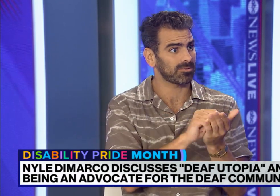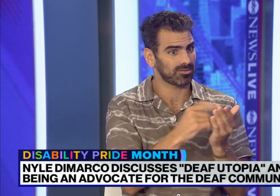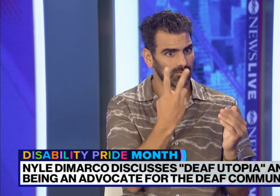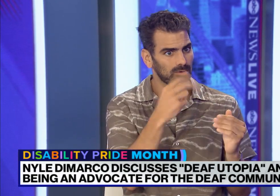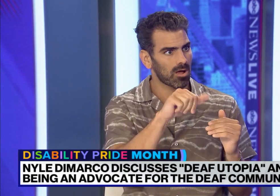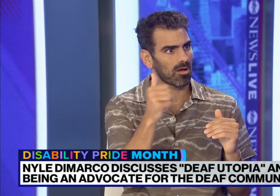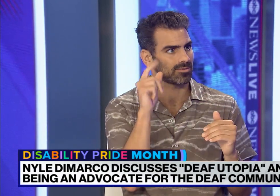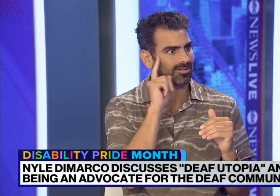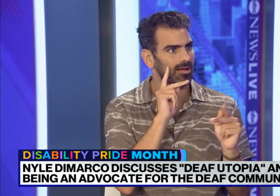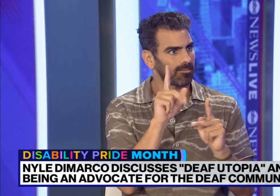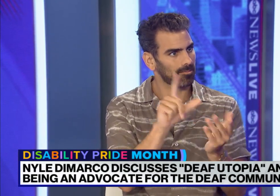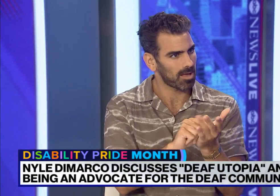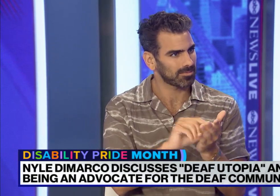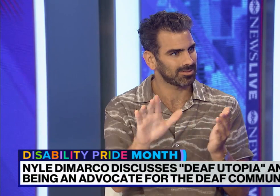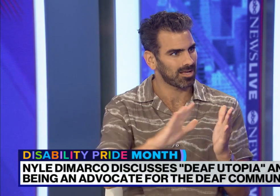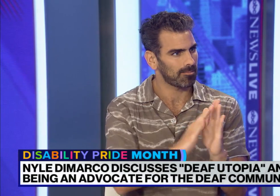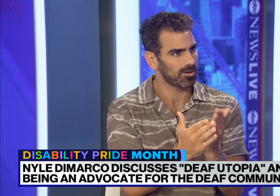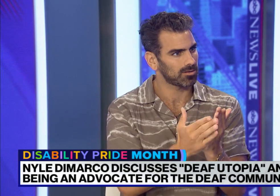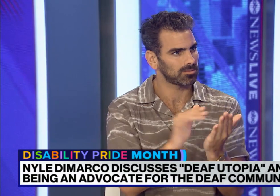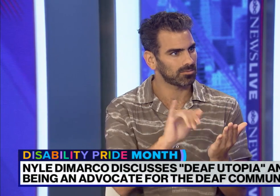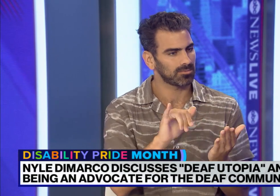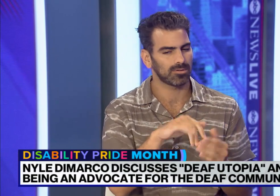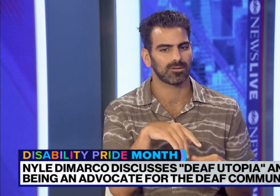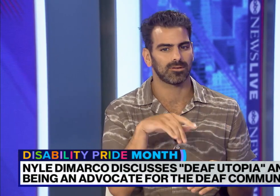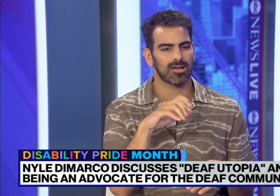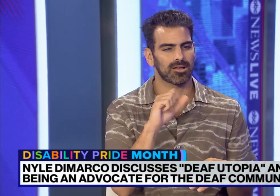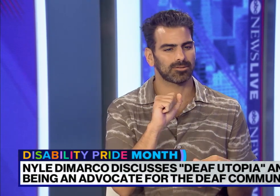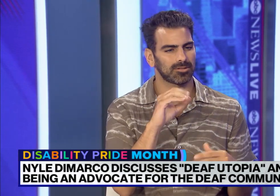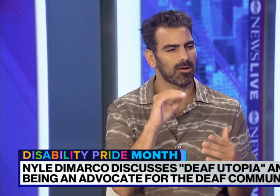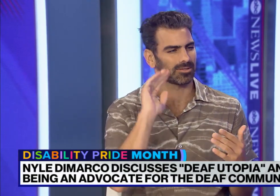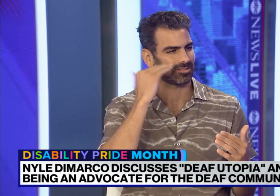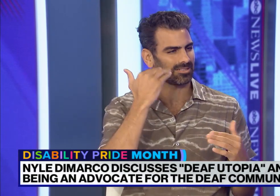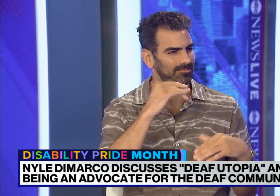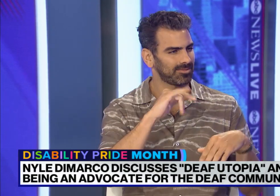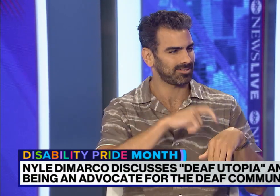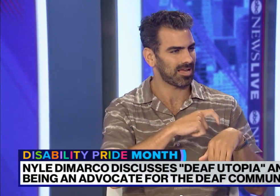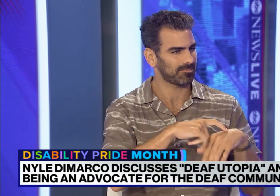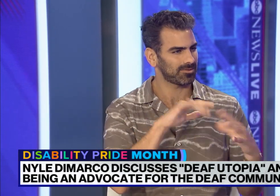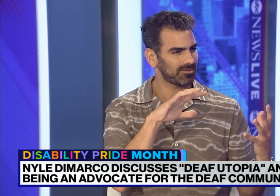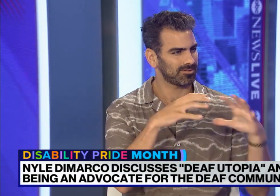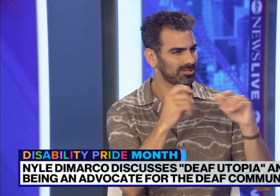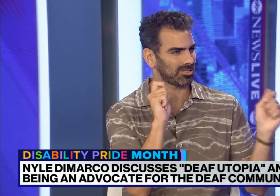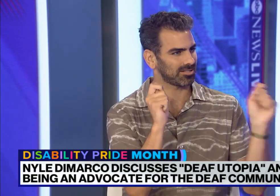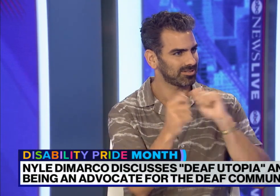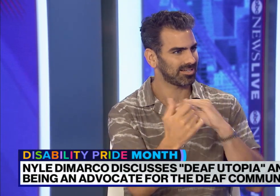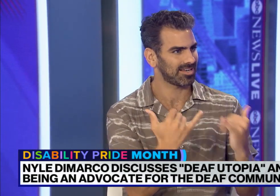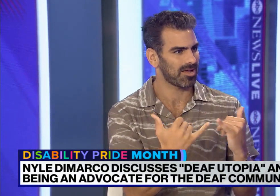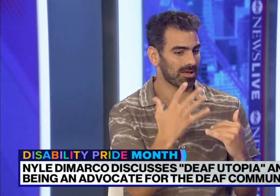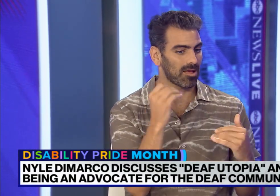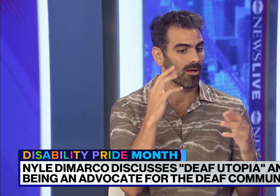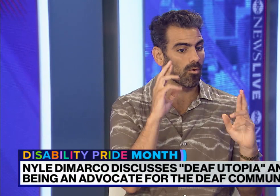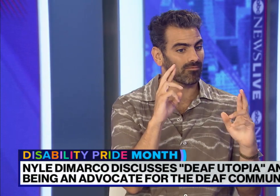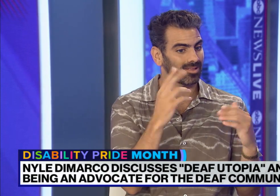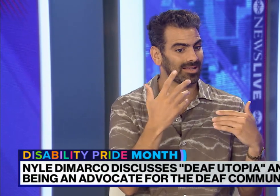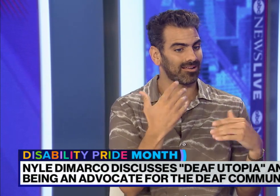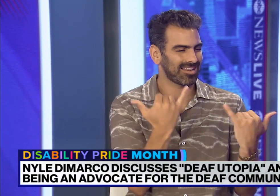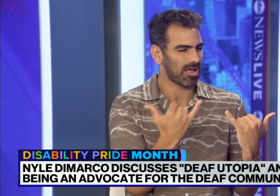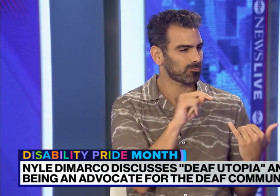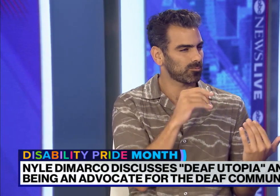Ironically, during the same time that I published my book, two other deaf writers published theirs. And it's thrilling to see that time is really shifting and it